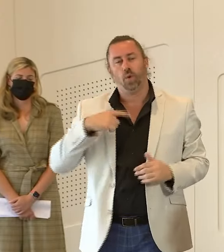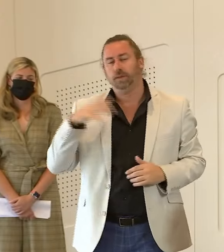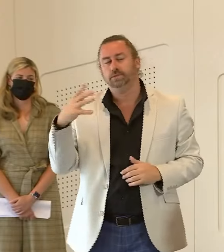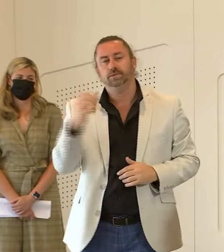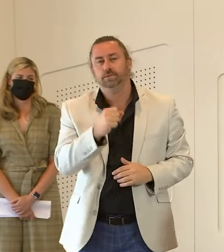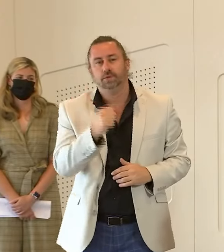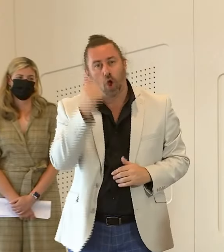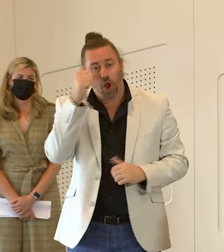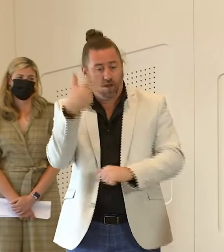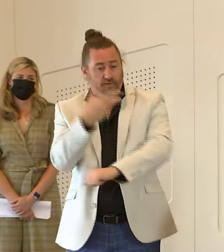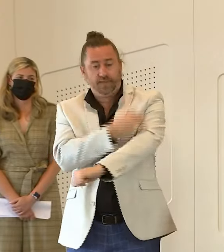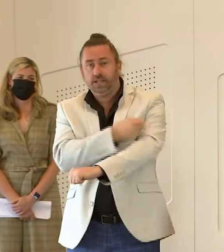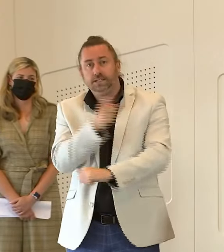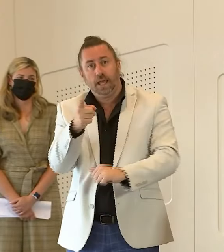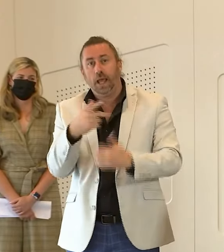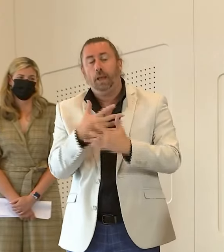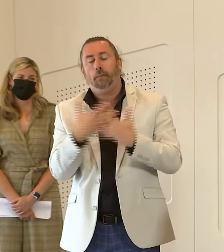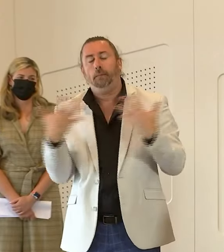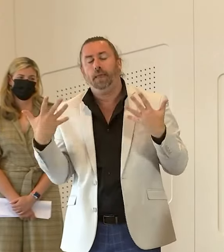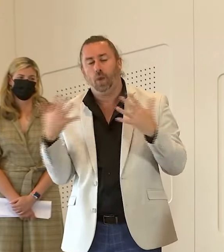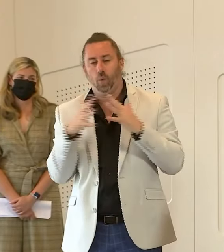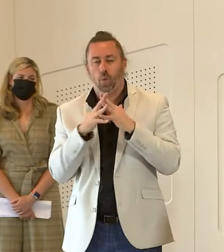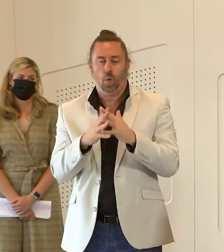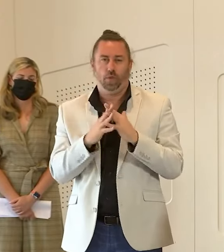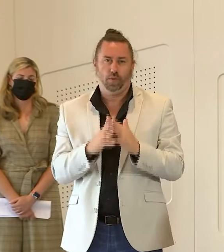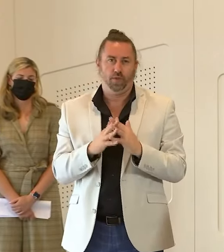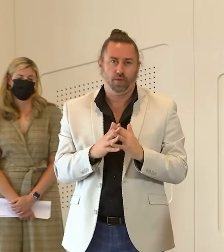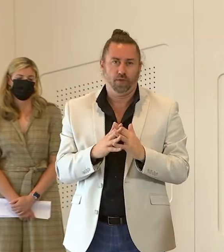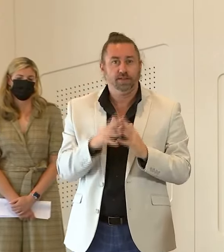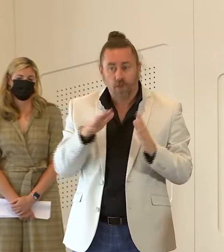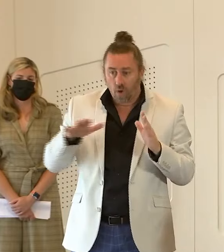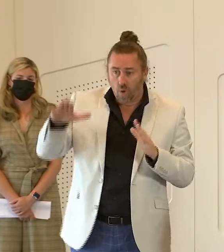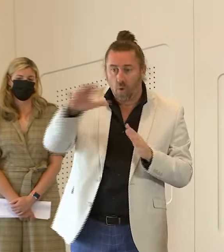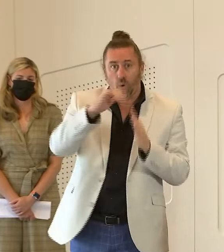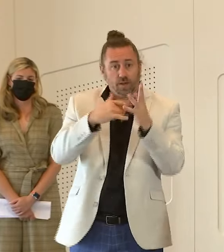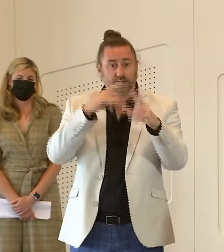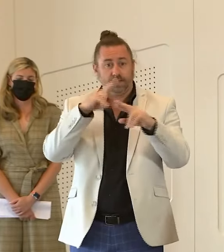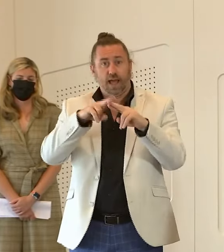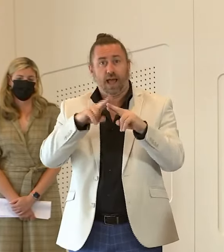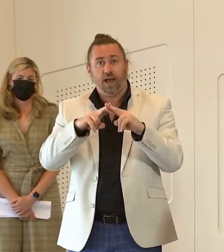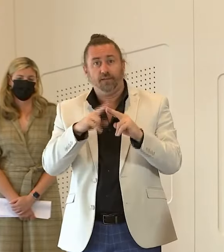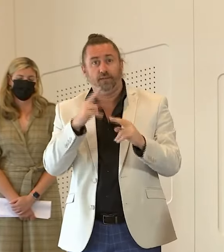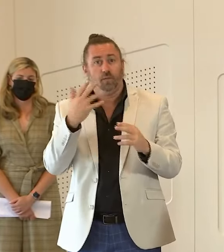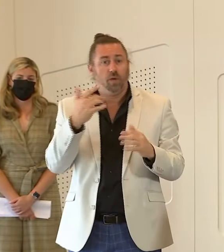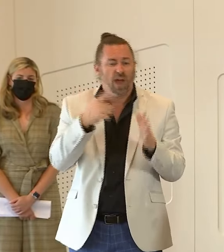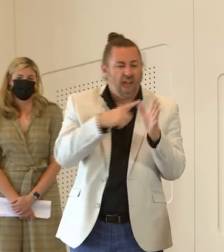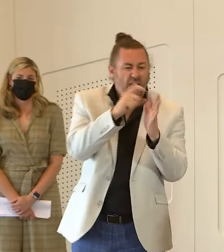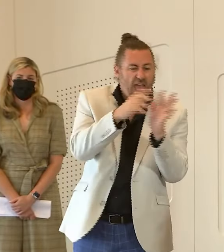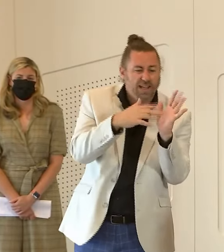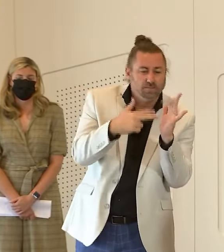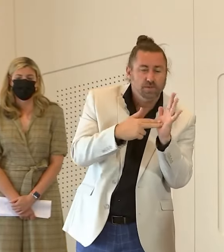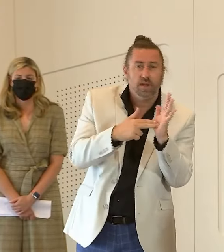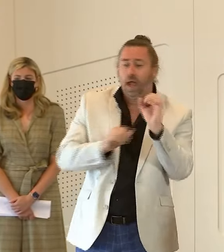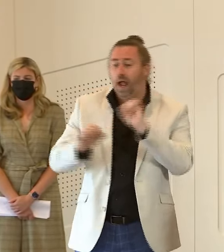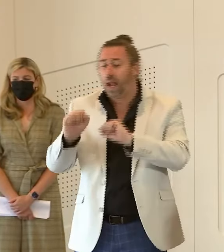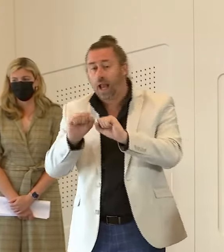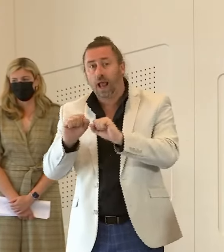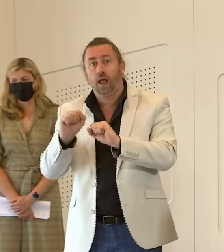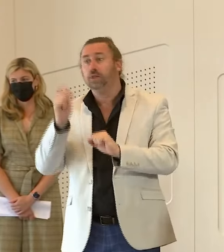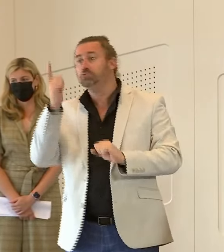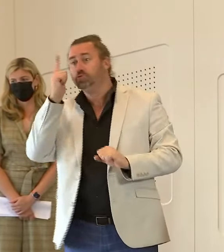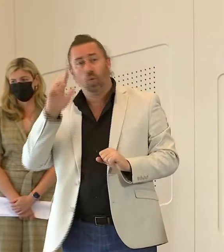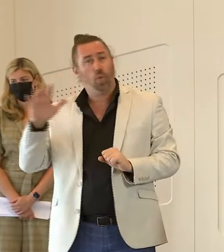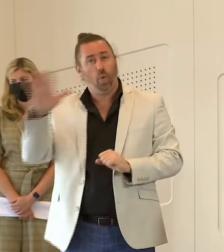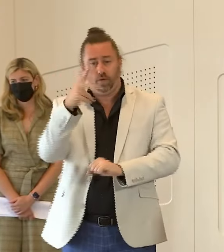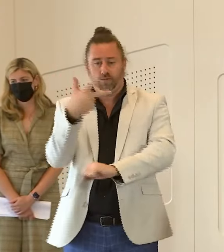difference the vaccinations make and having our school staff including our teachers vaccinated will make all the difference in